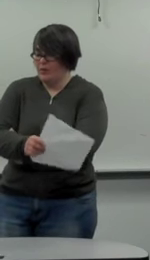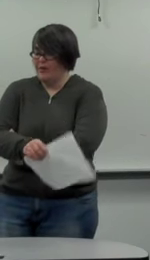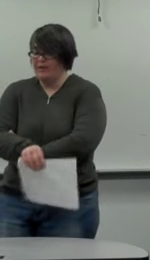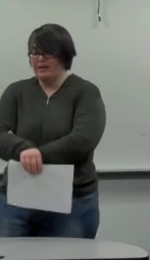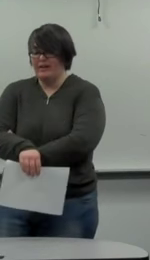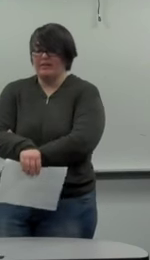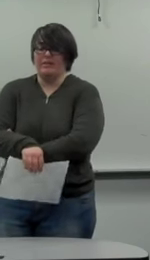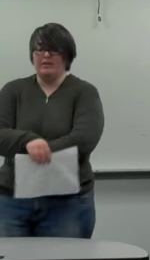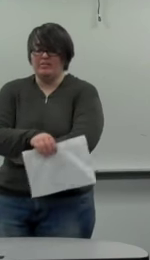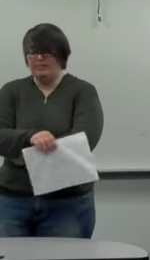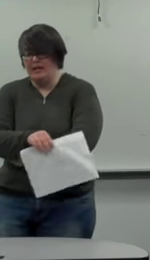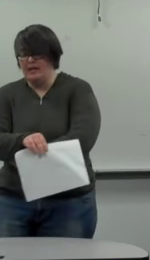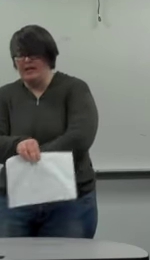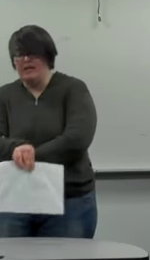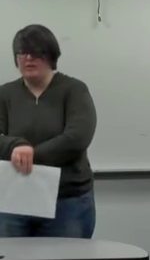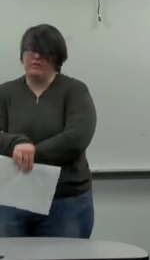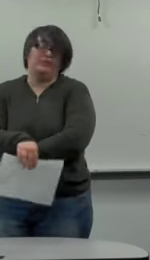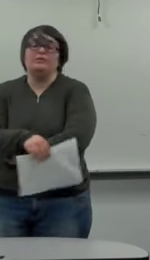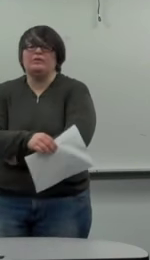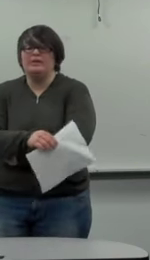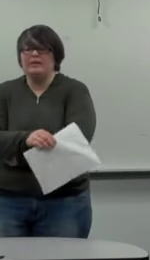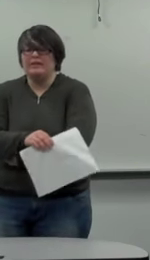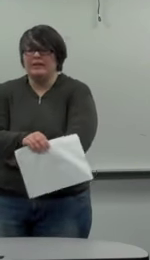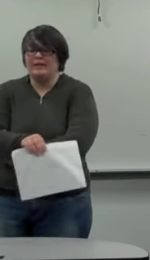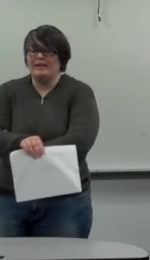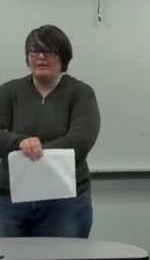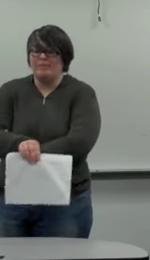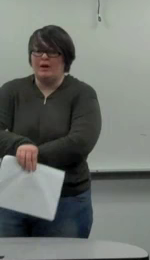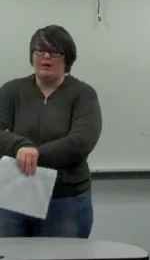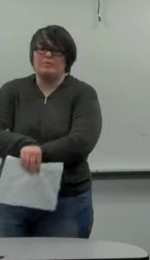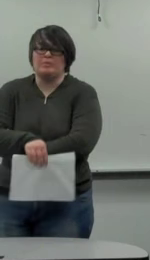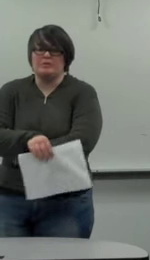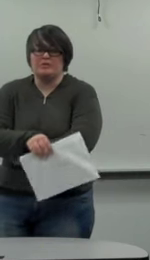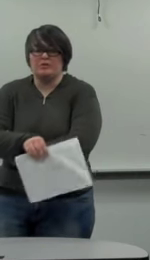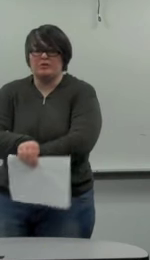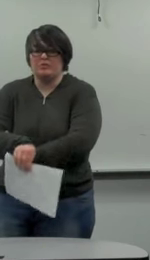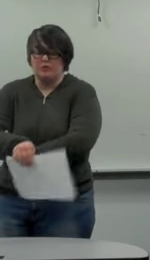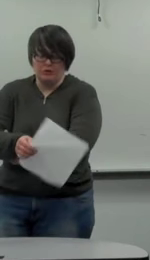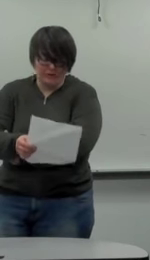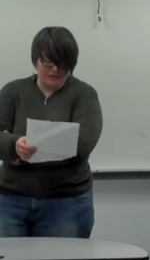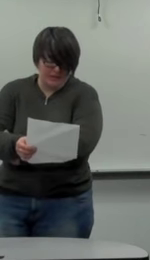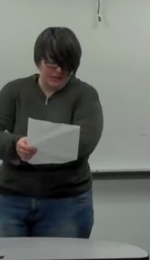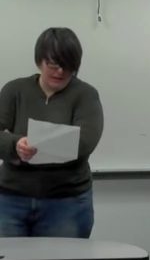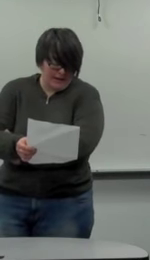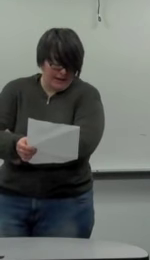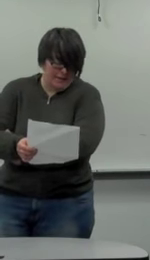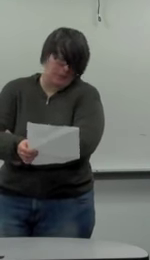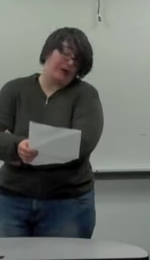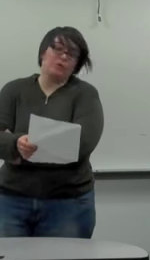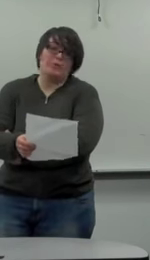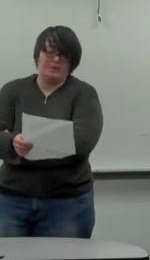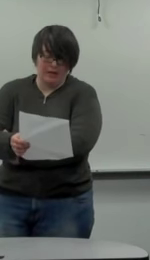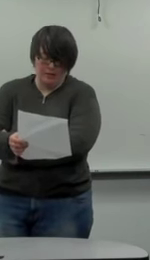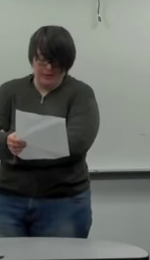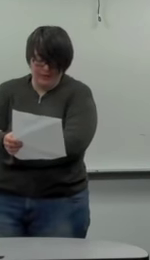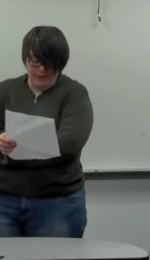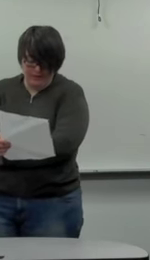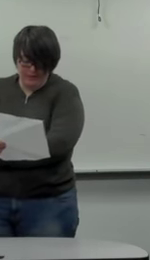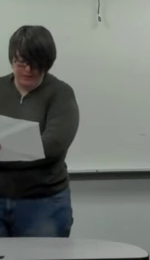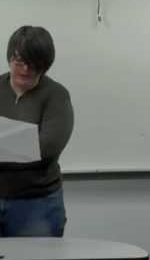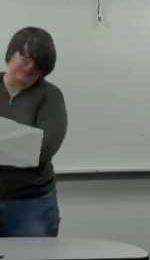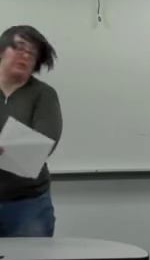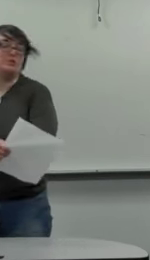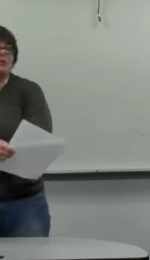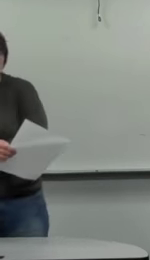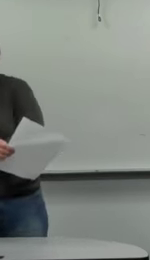Now when they're there, they eat your food, they block absorption of certain nutrients. Roundworms can grow